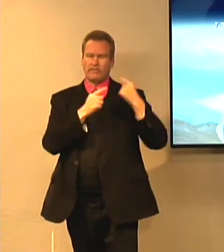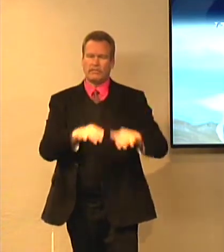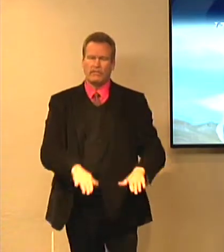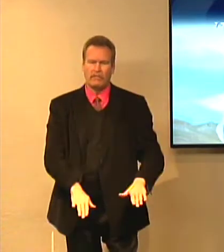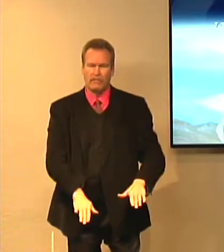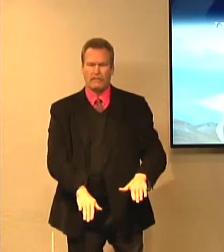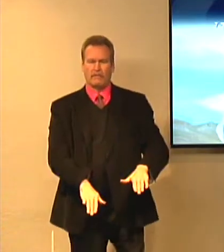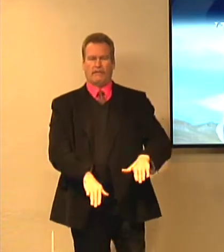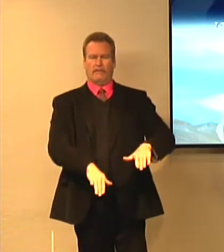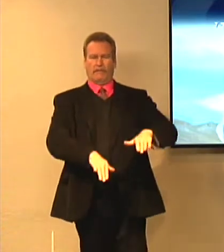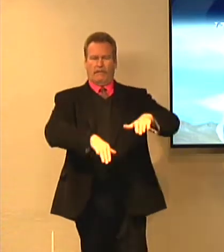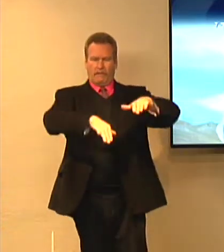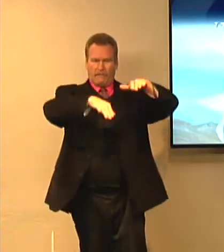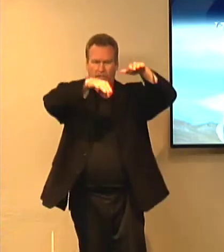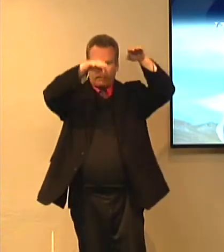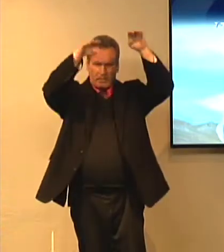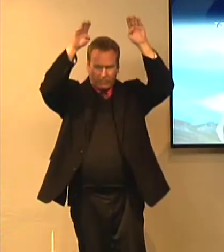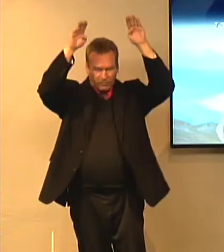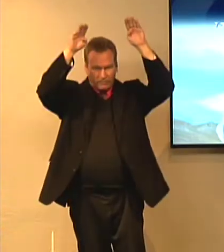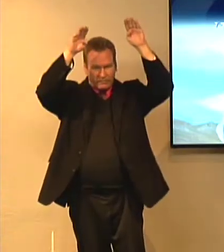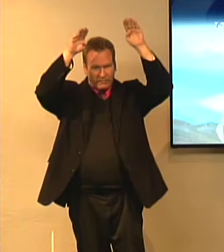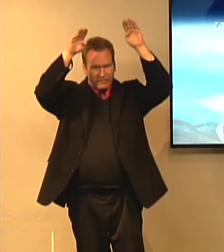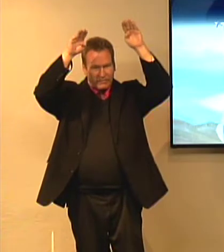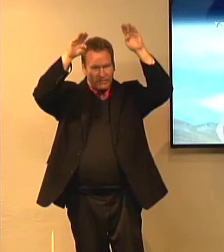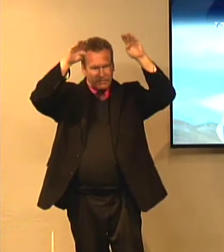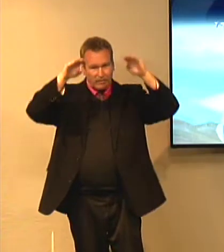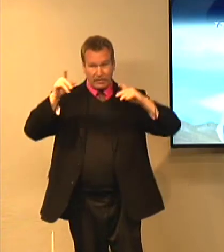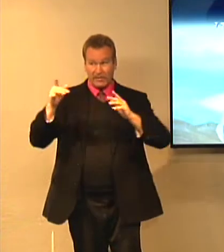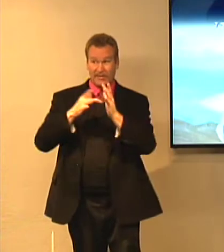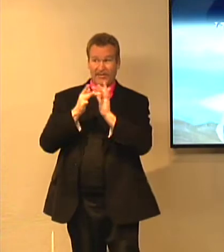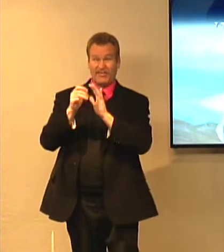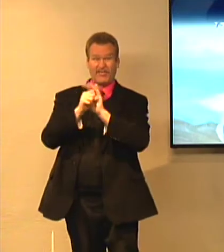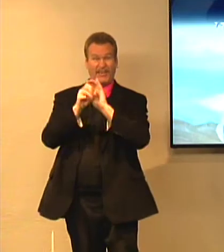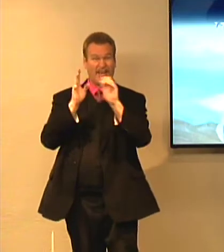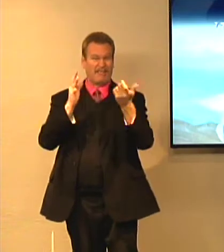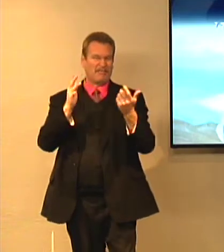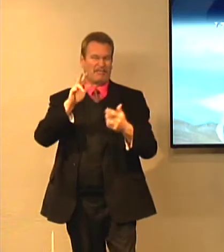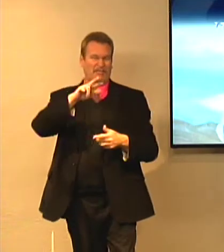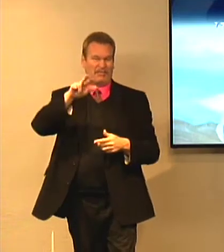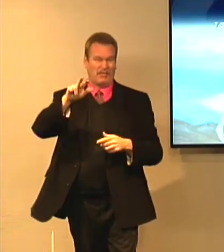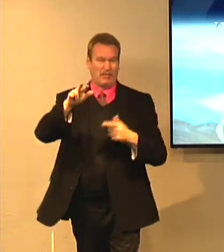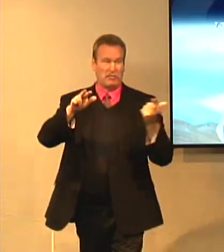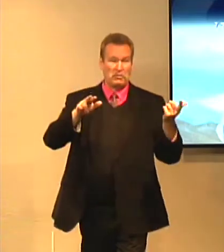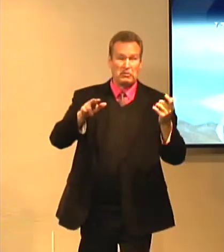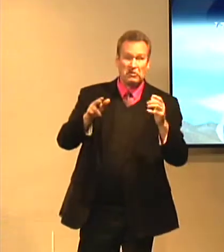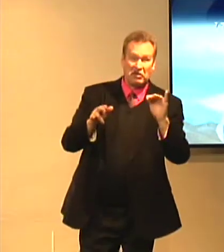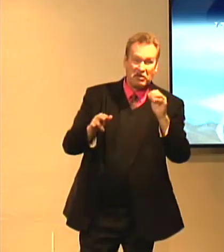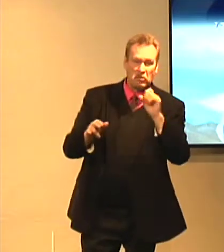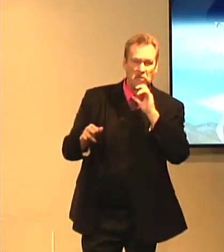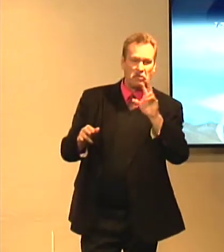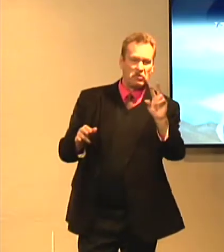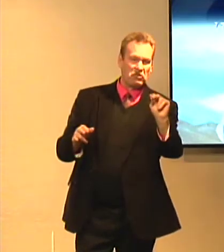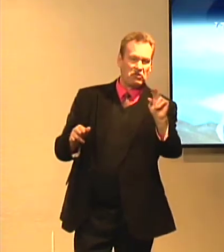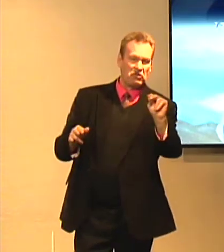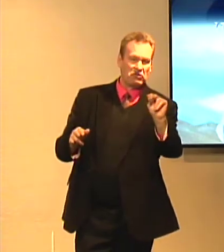and raised together as true brothers. on the crucifixion. about 33.